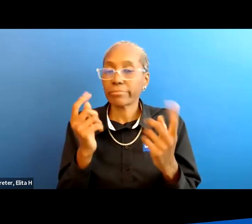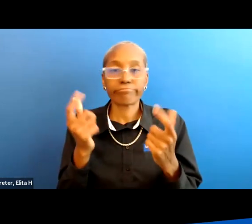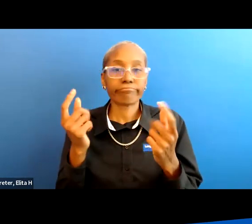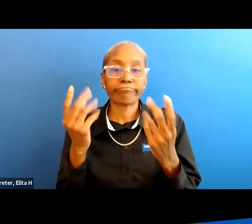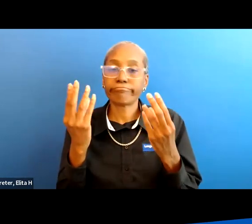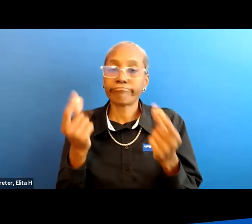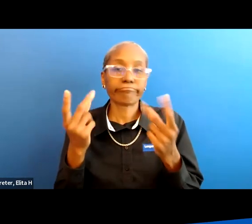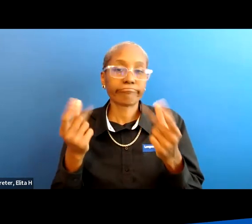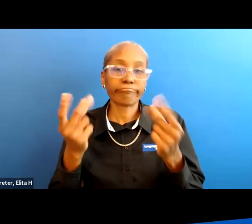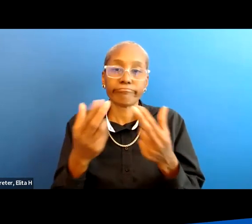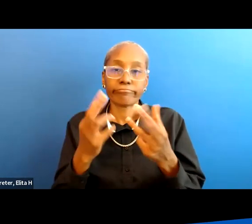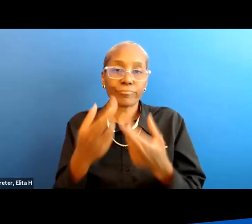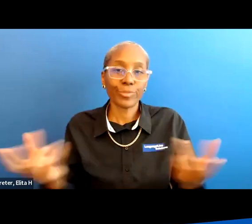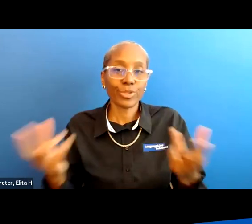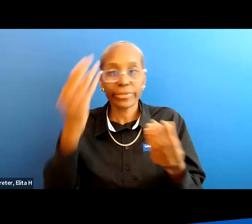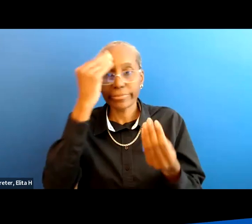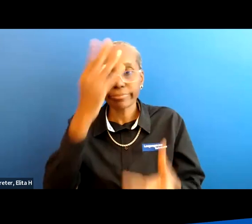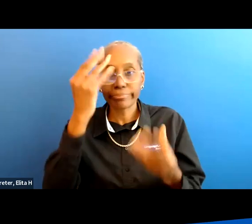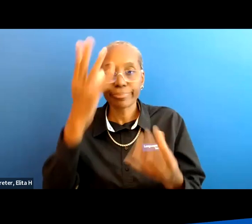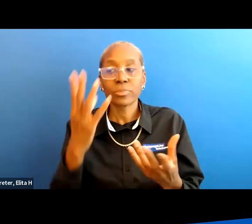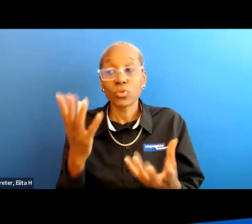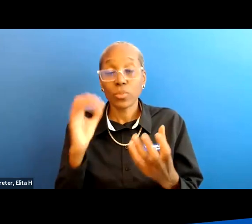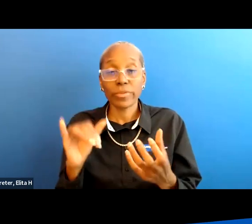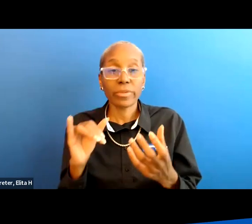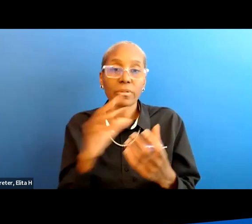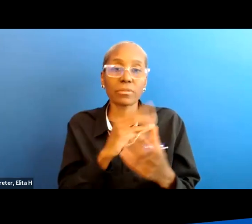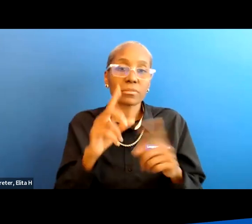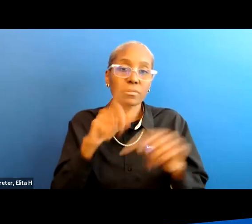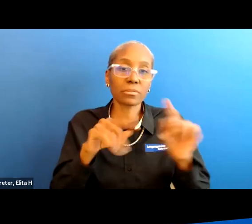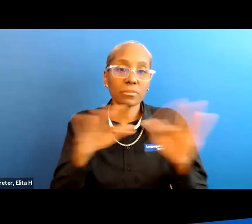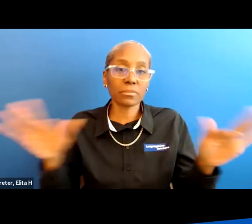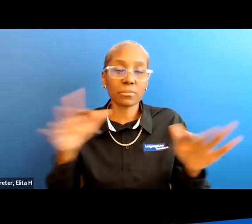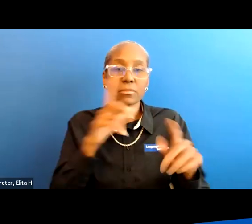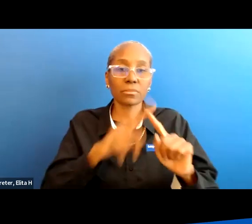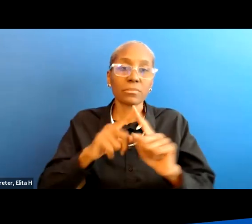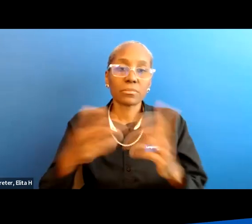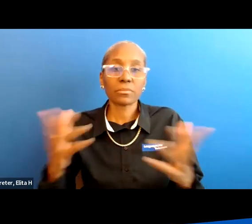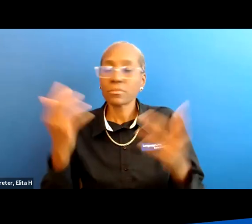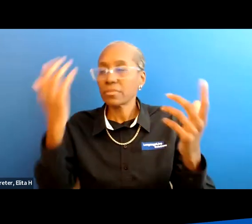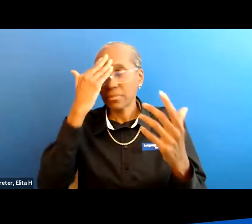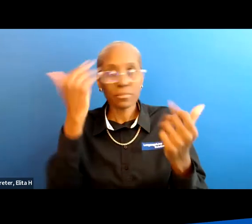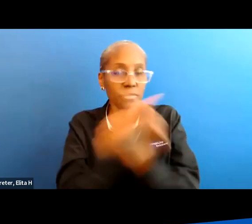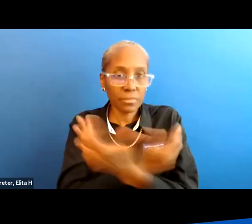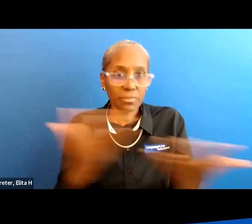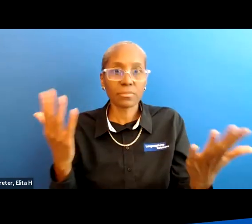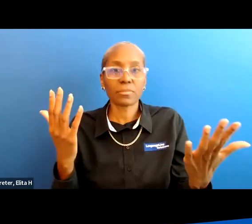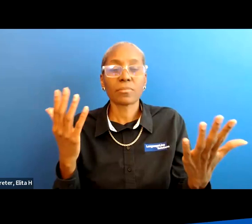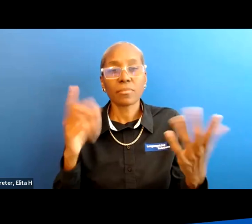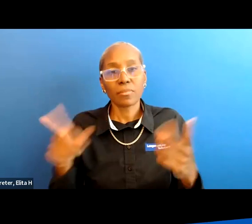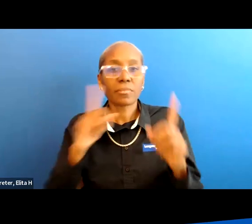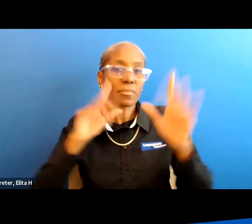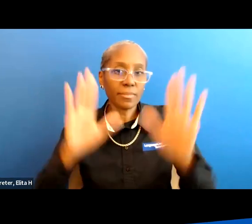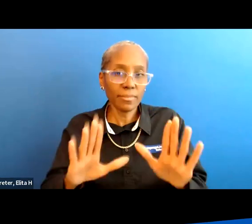about resources so if you're looking for that and a variety of other things they know everything they're really